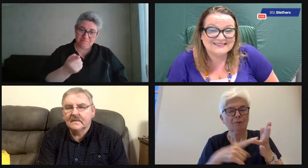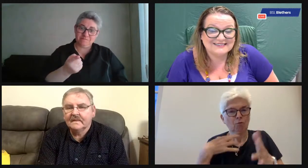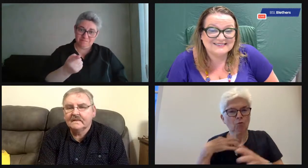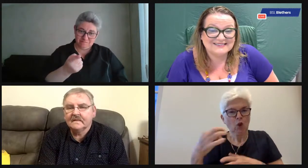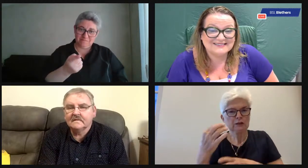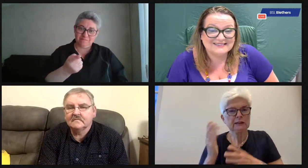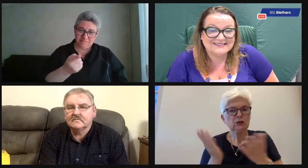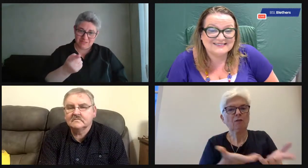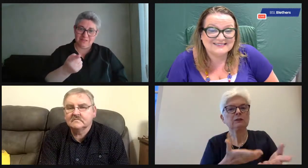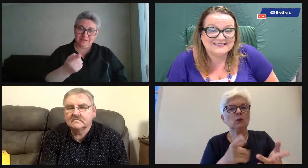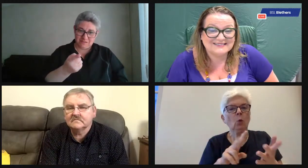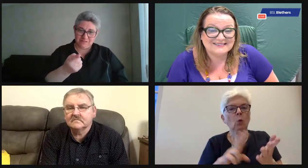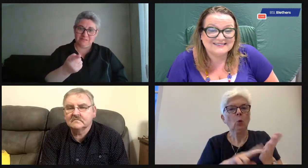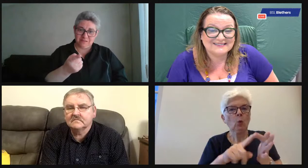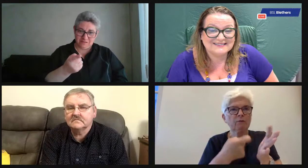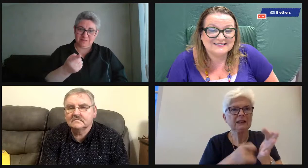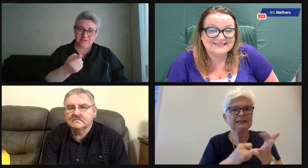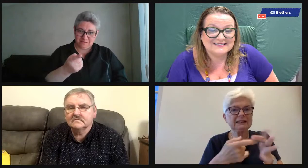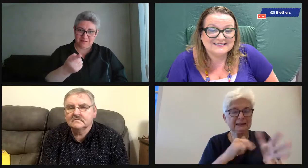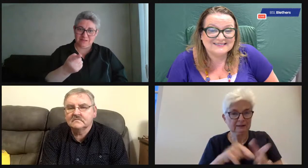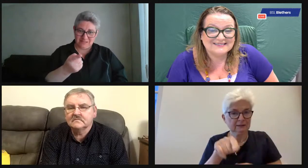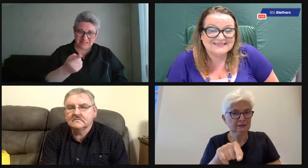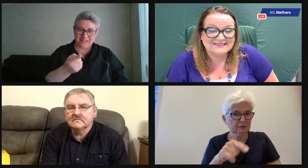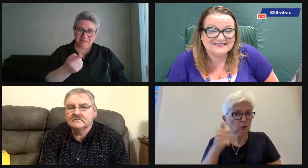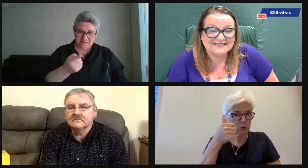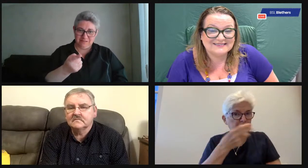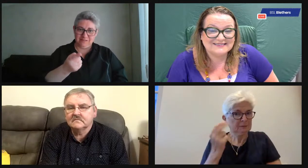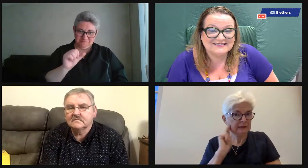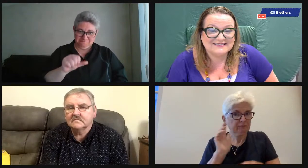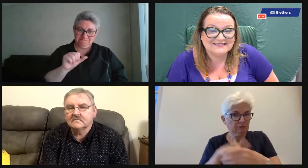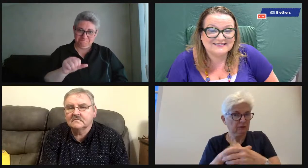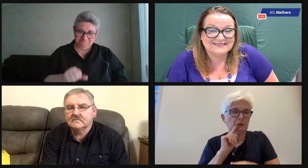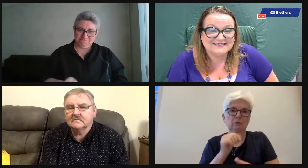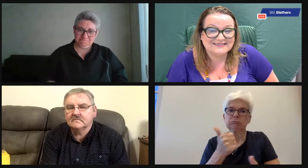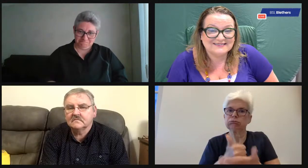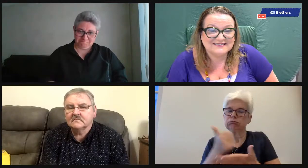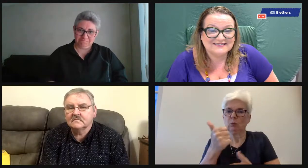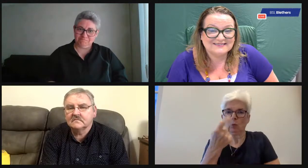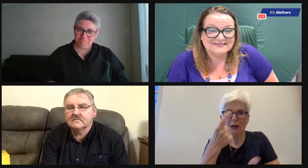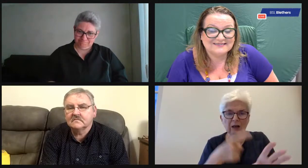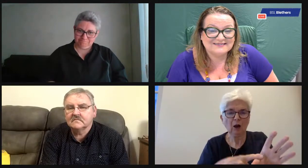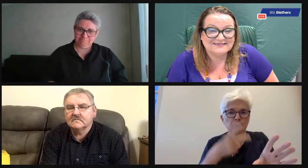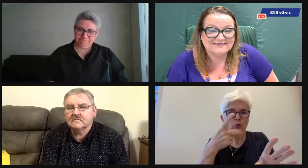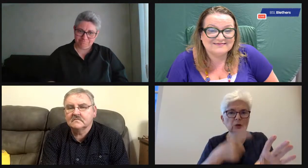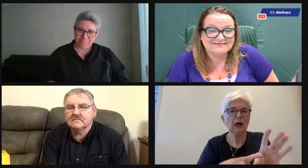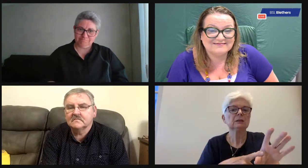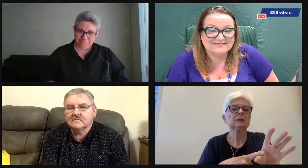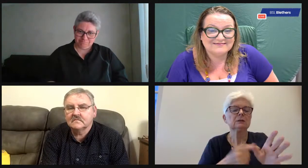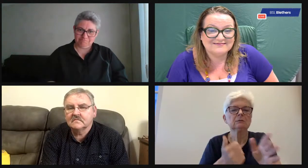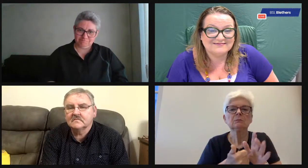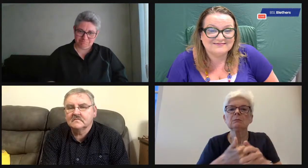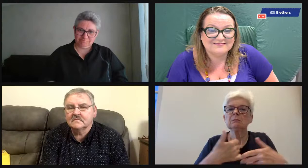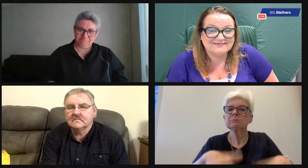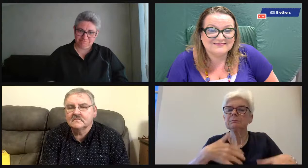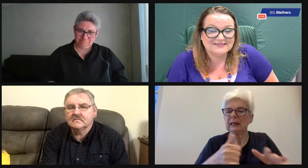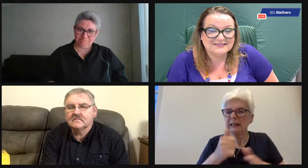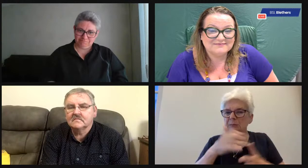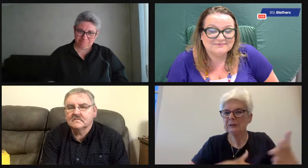Yeah, VSO, voluntary services overseas. And that's deaf people I know have been involved in that for a year or two